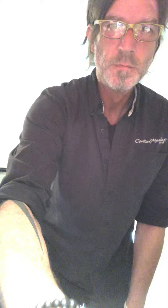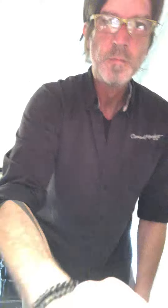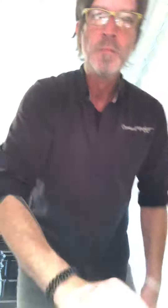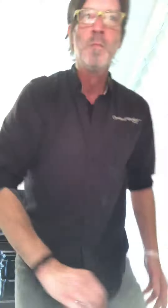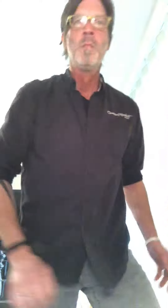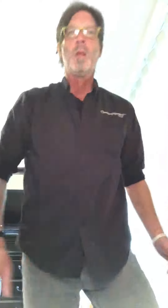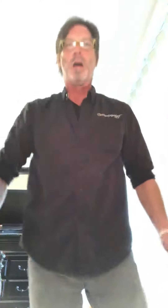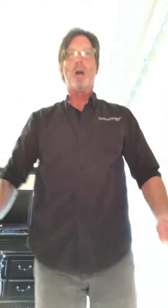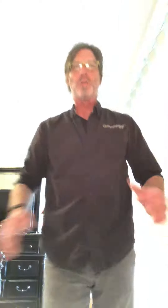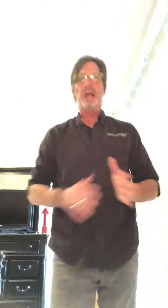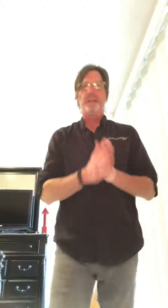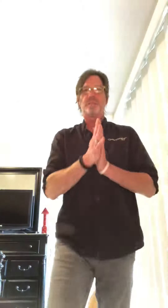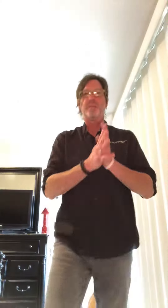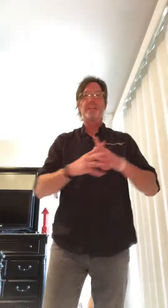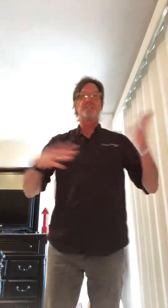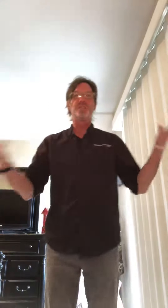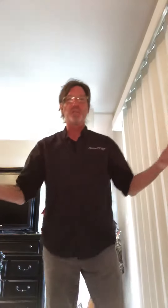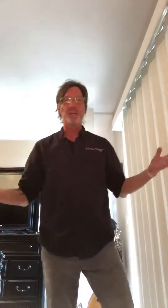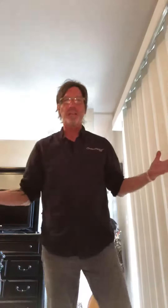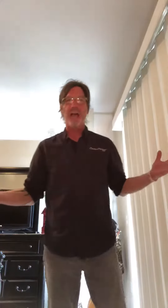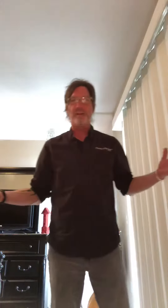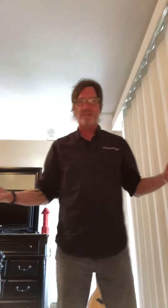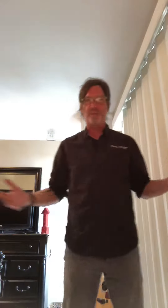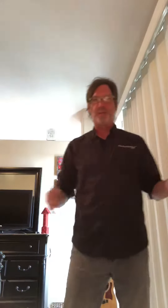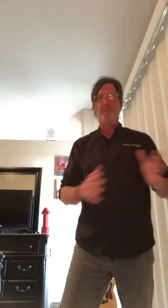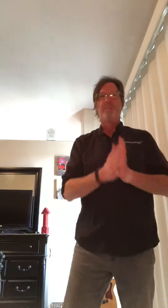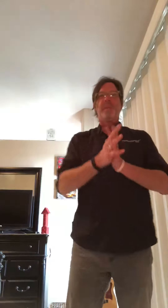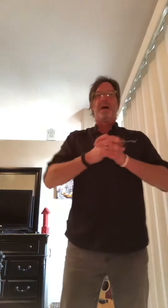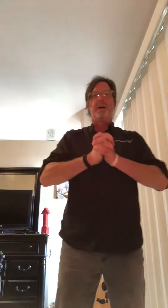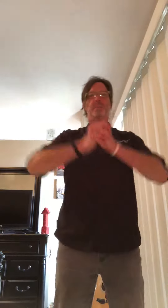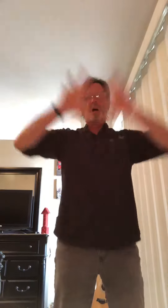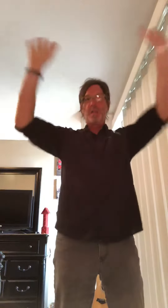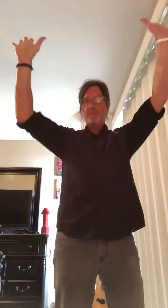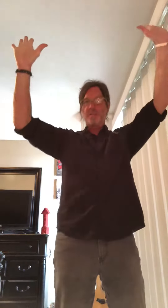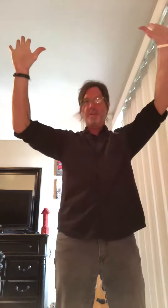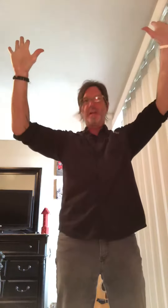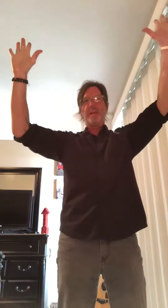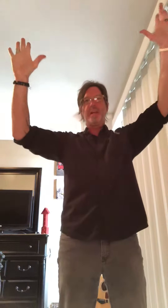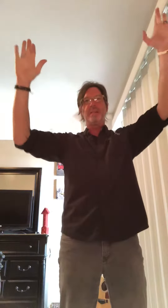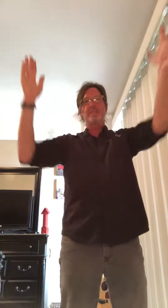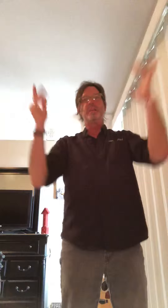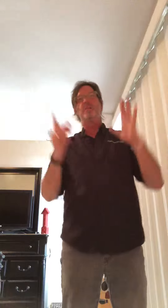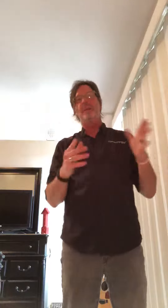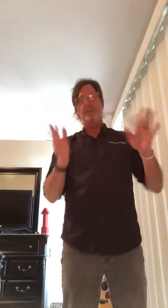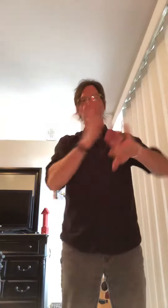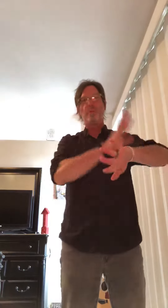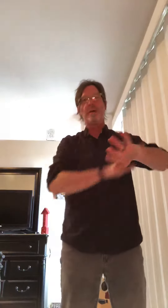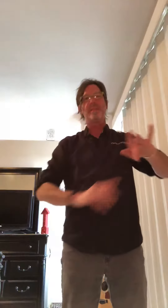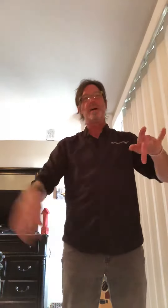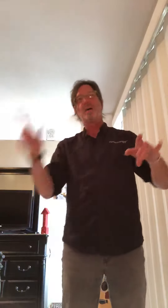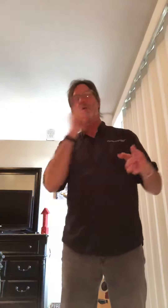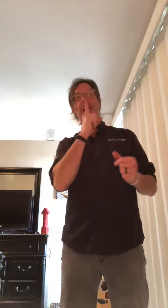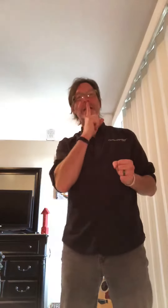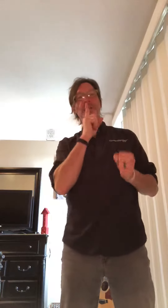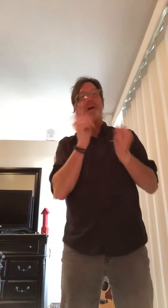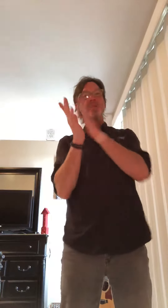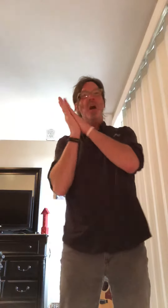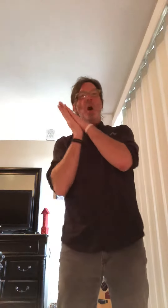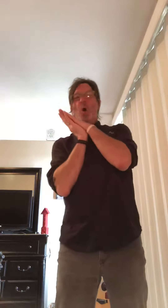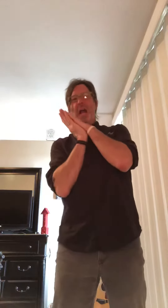All right, so this is just after Tall as a Tree ending with Quiet as a Mouse. When